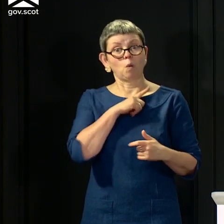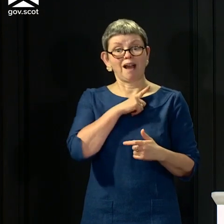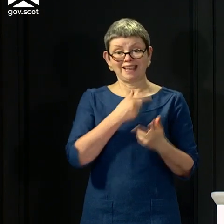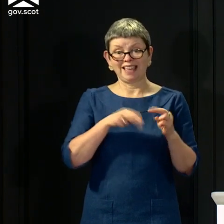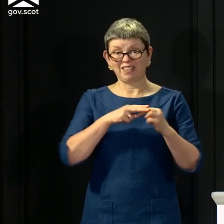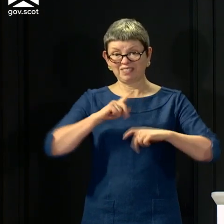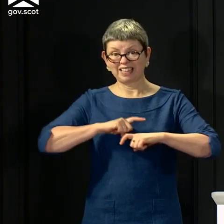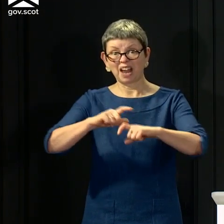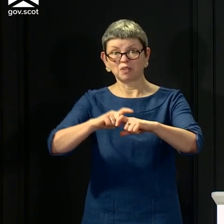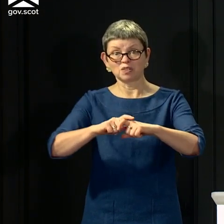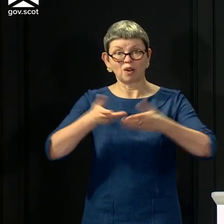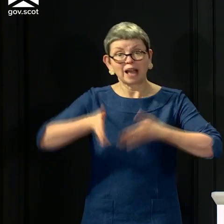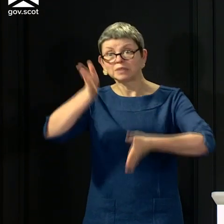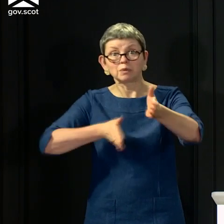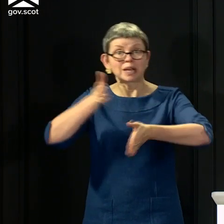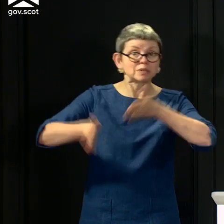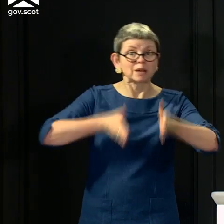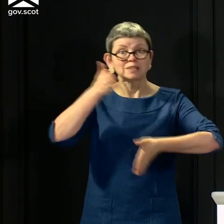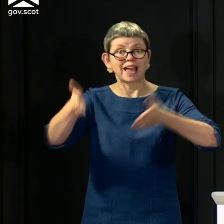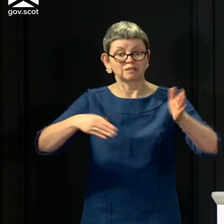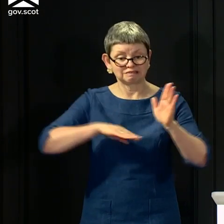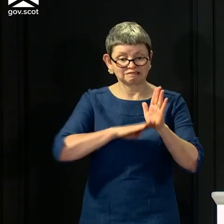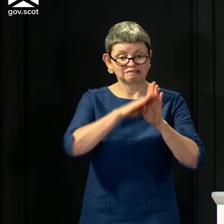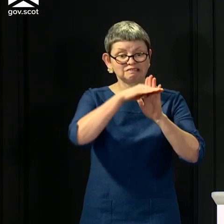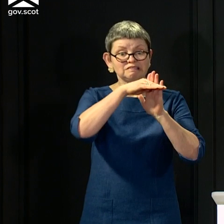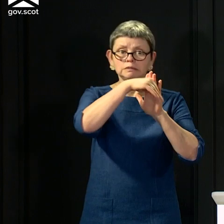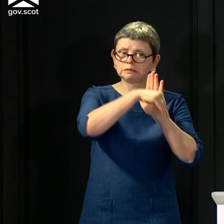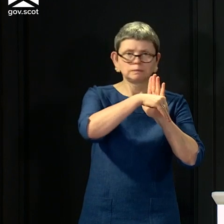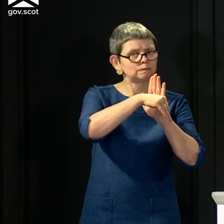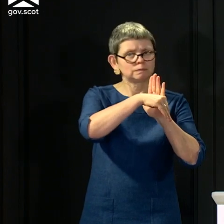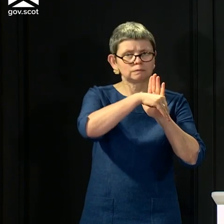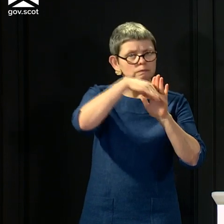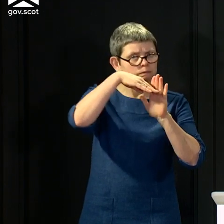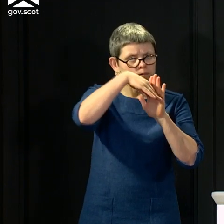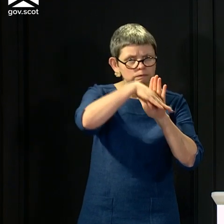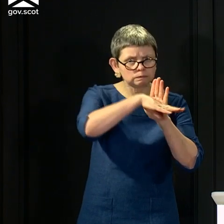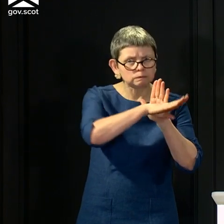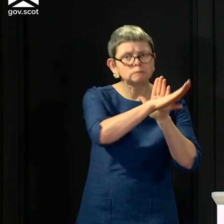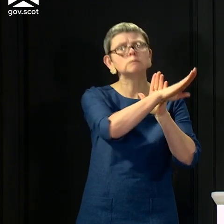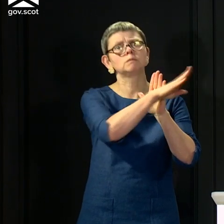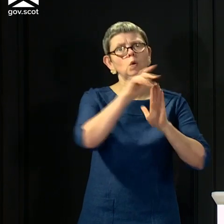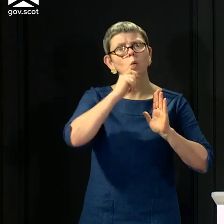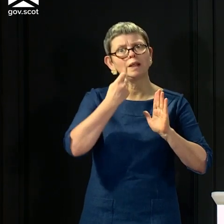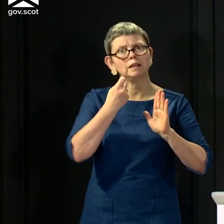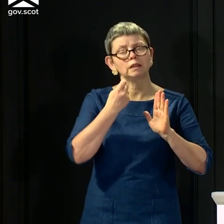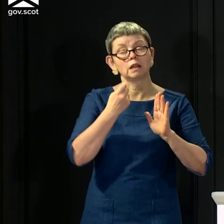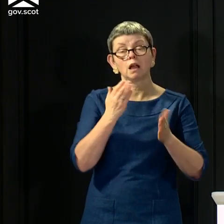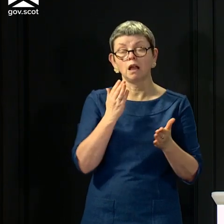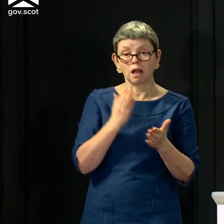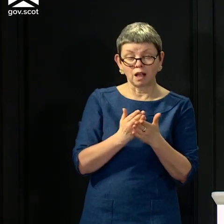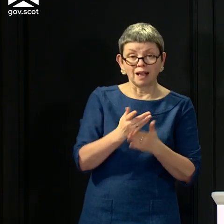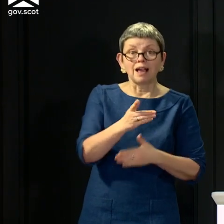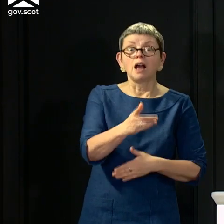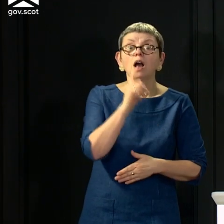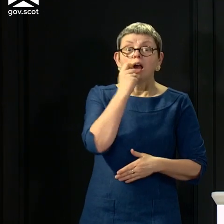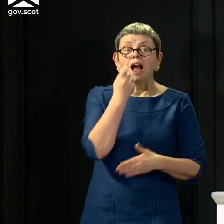these lockdown restrictions. So as I said, and I'll say it again, the light at the end of the tunnel is there, being no doubt about that. But I want